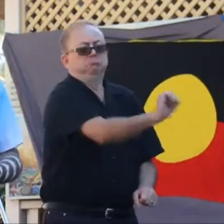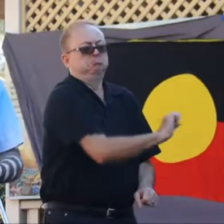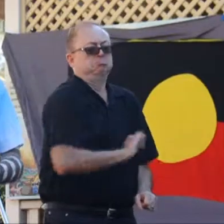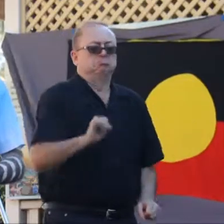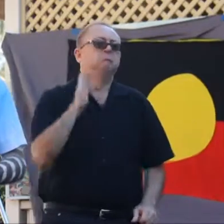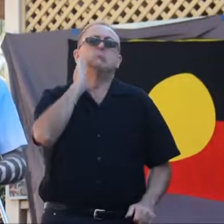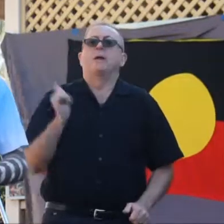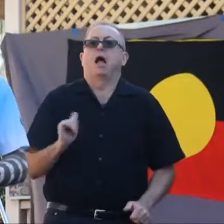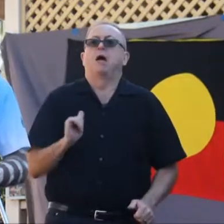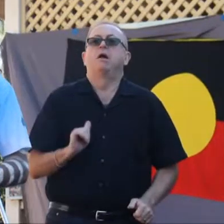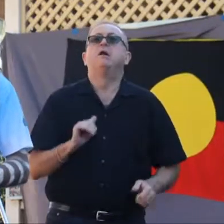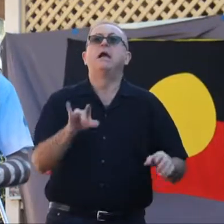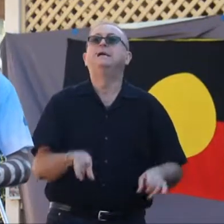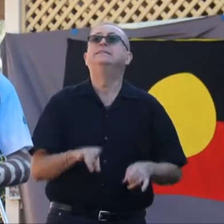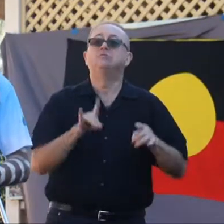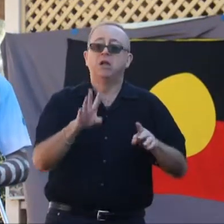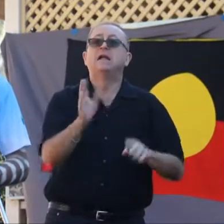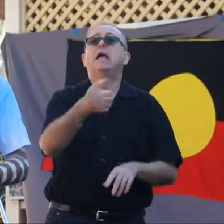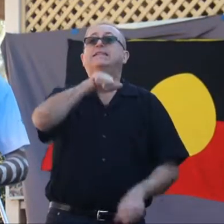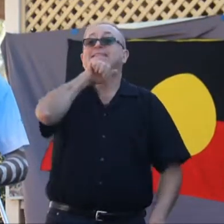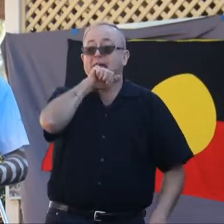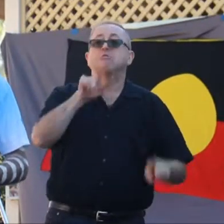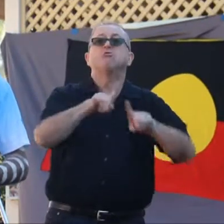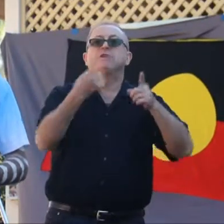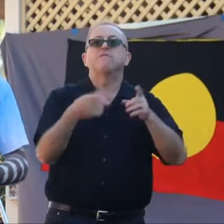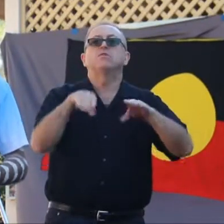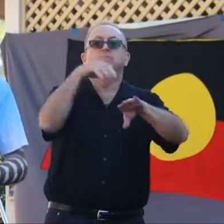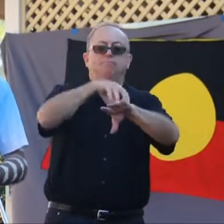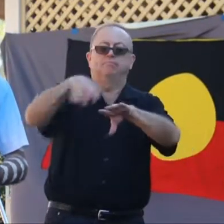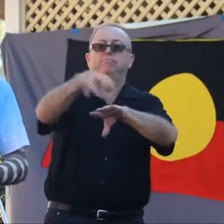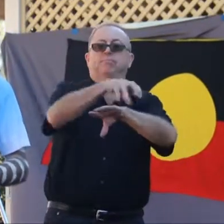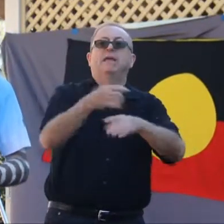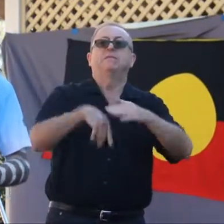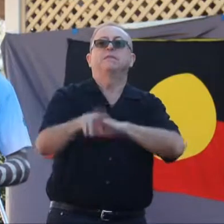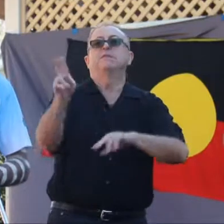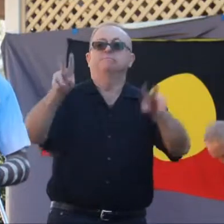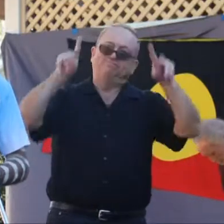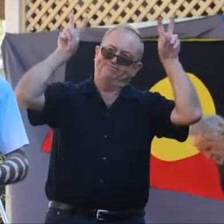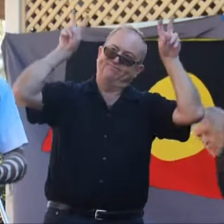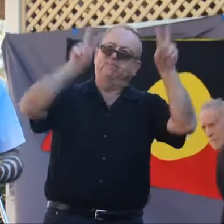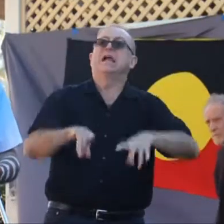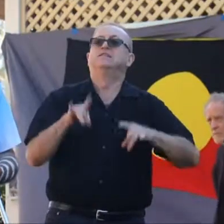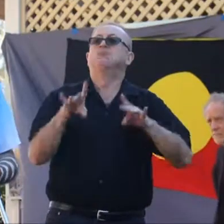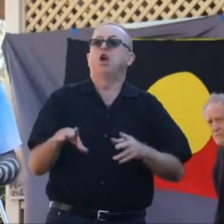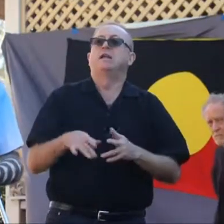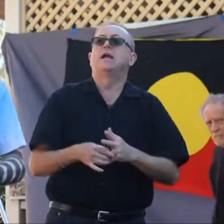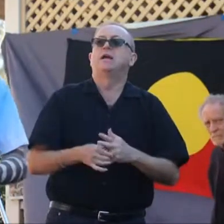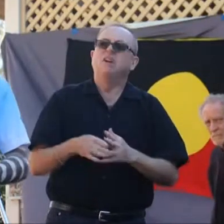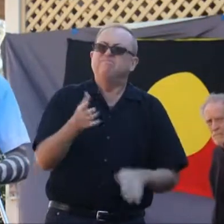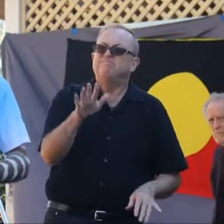Australia has got 600 different nations in this one nation used to call Australia. There is something like about over